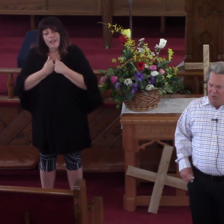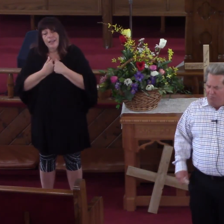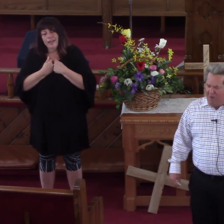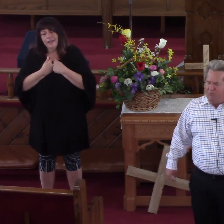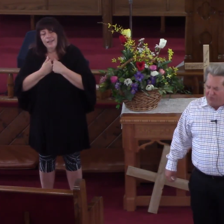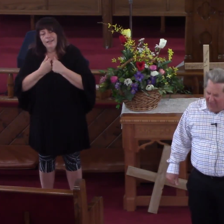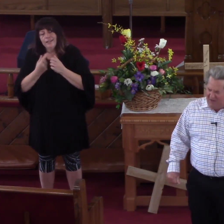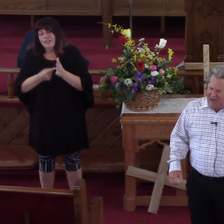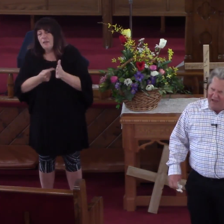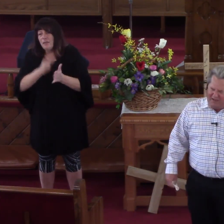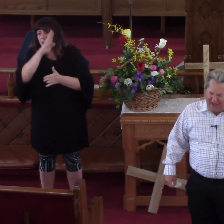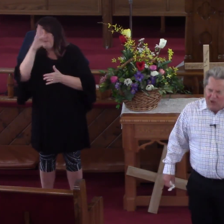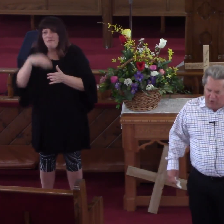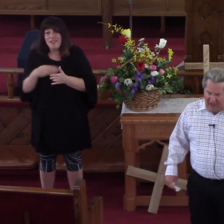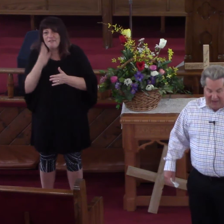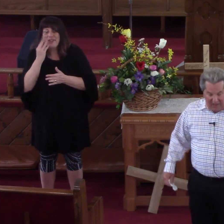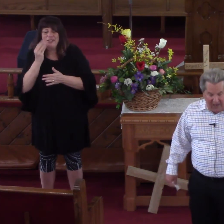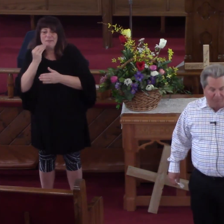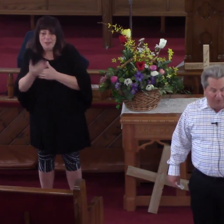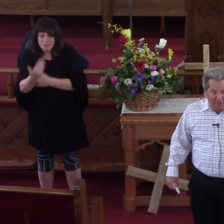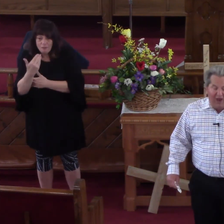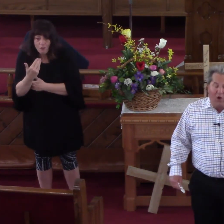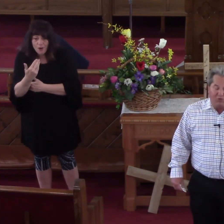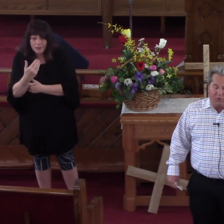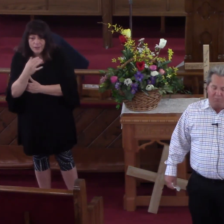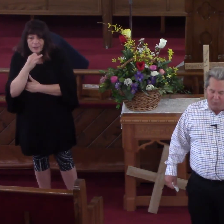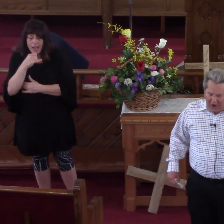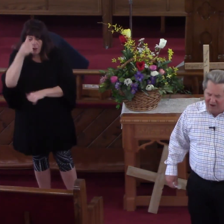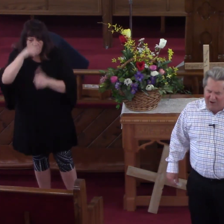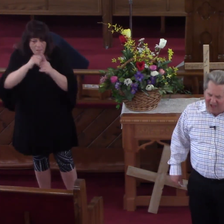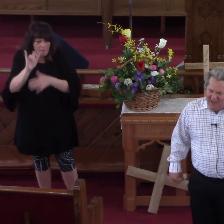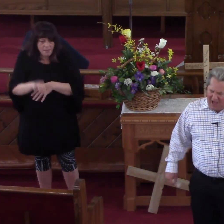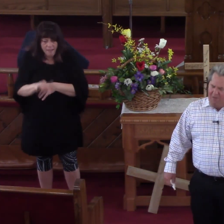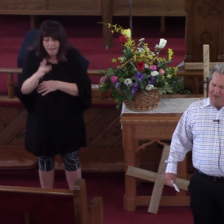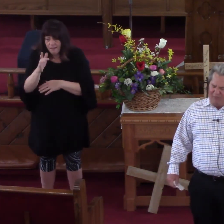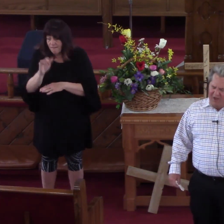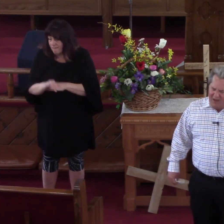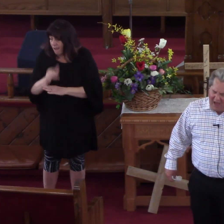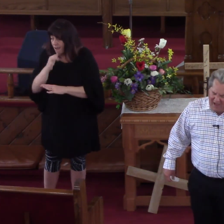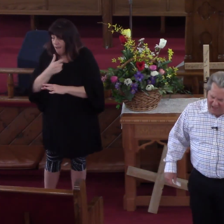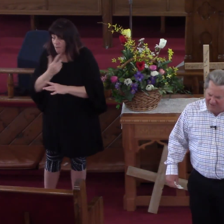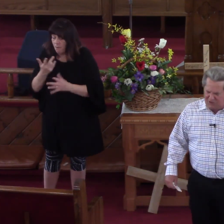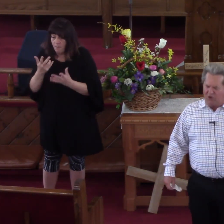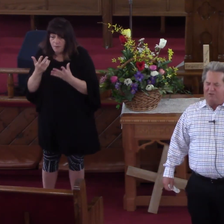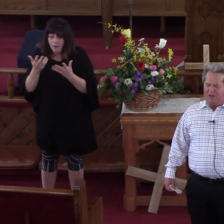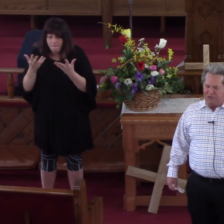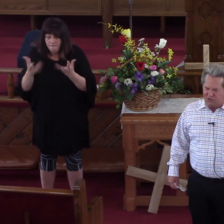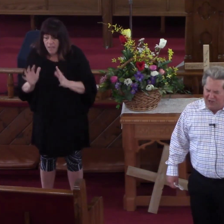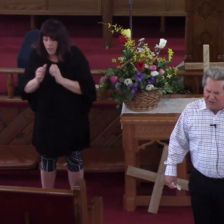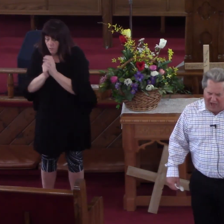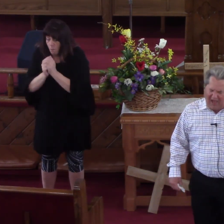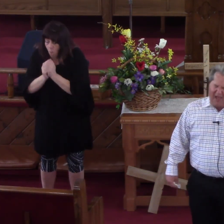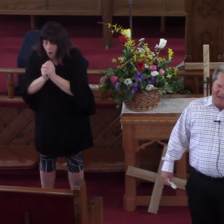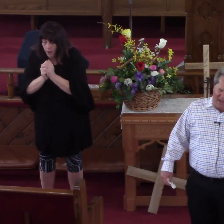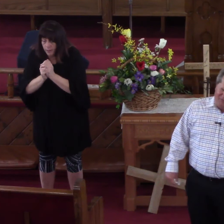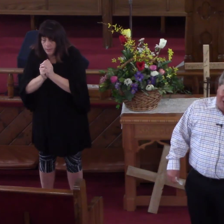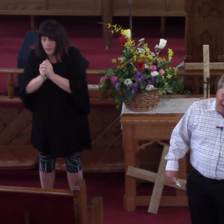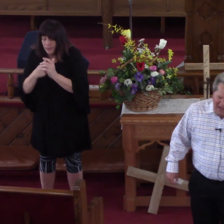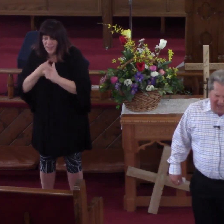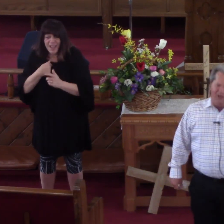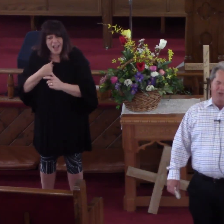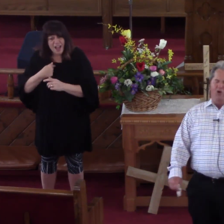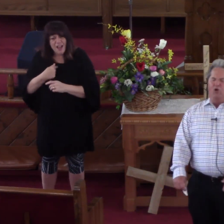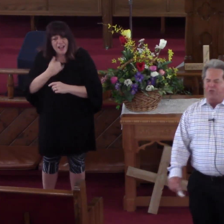I remember that night when I got up from that altar of prayer. My friend, I had certainly sinned to high